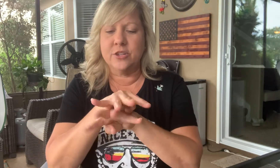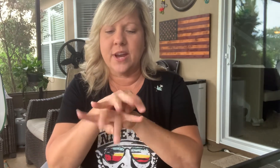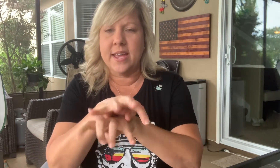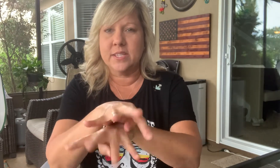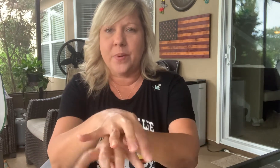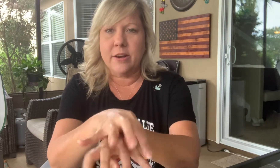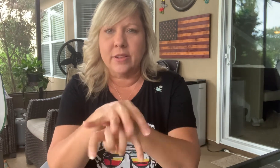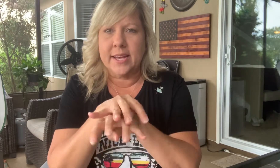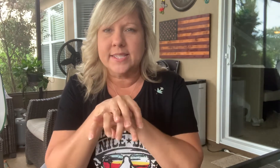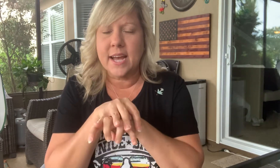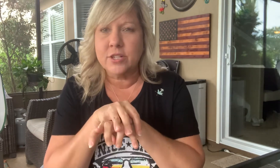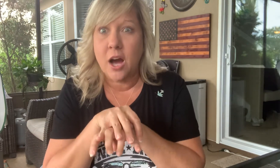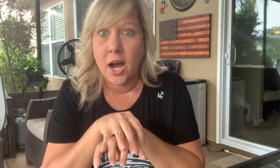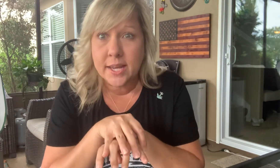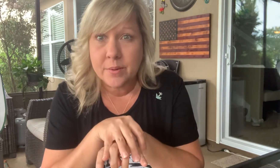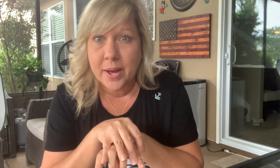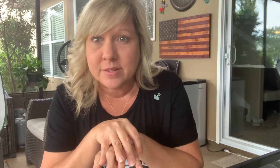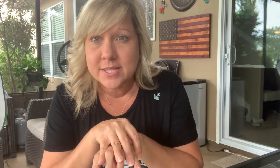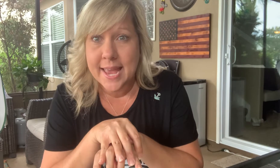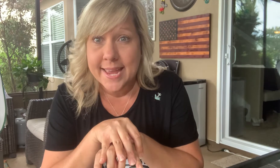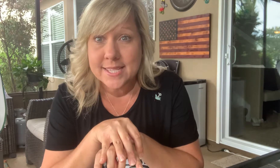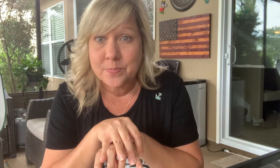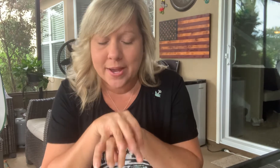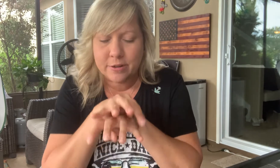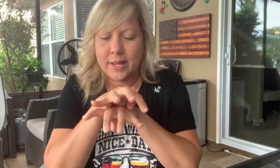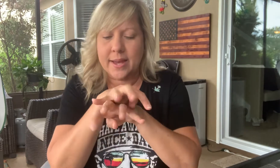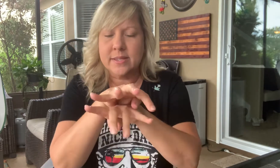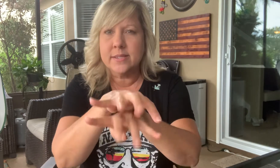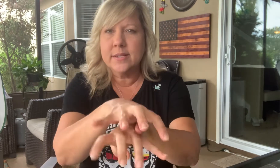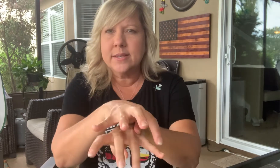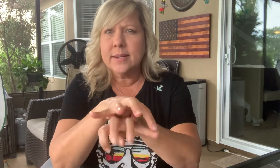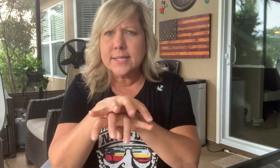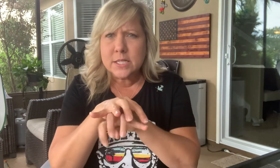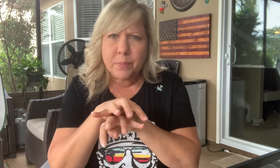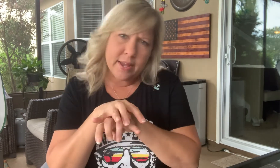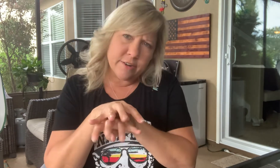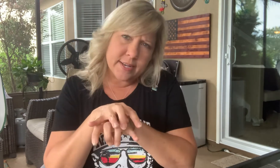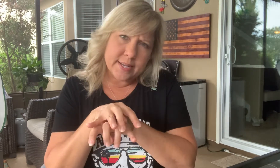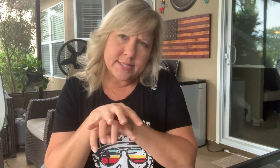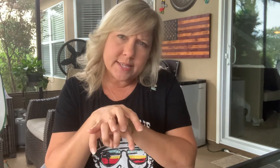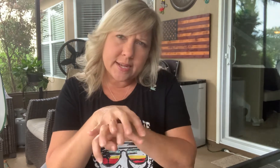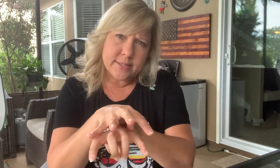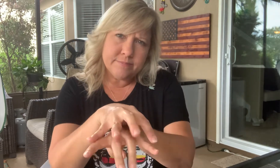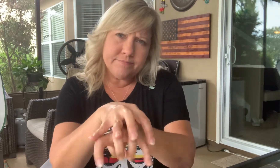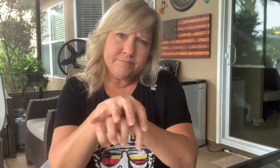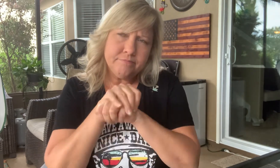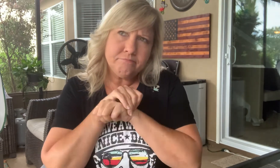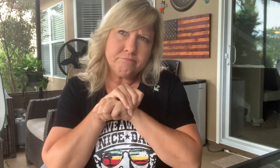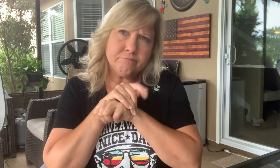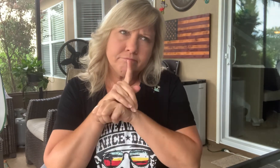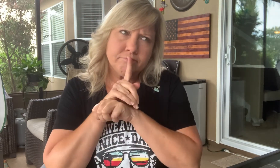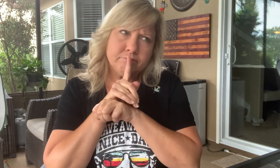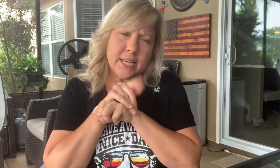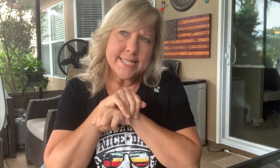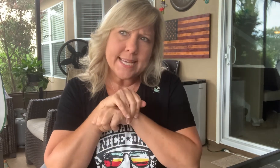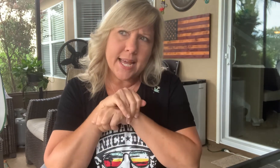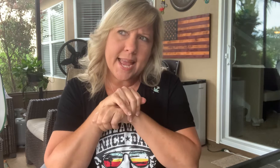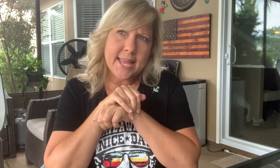your eight spider legs. Now talking about eight spider legs. Is a spider an insect? It's got eight